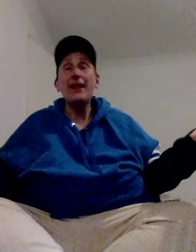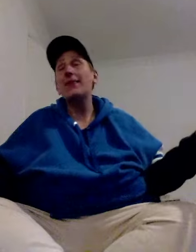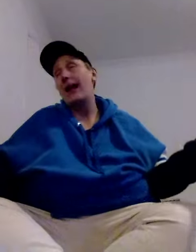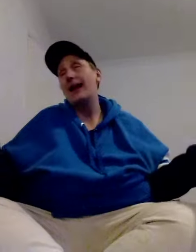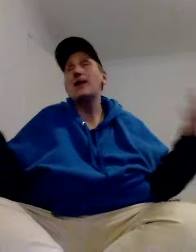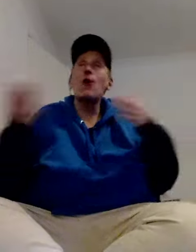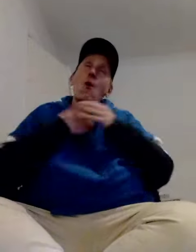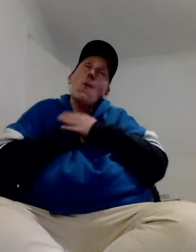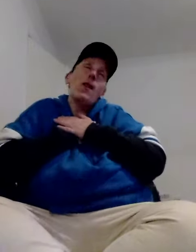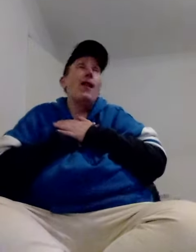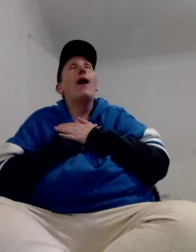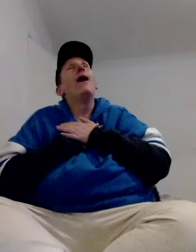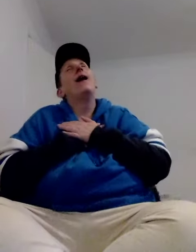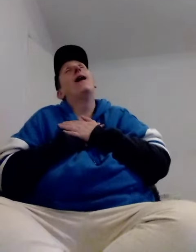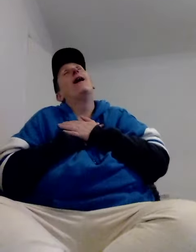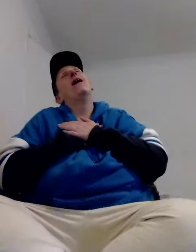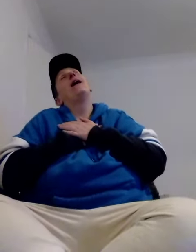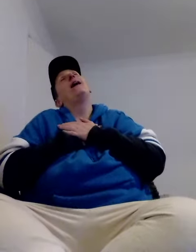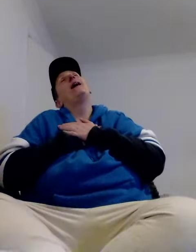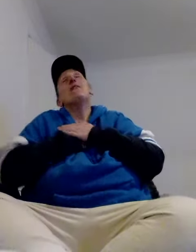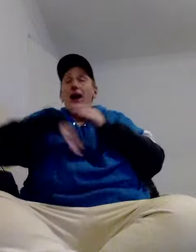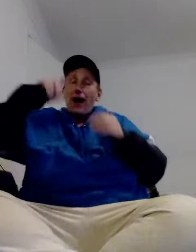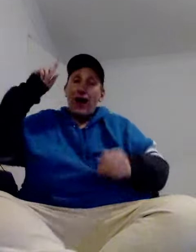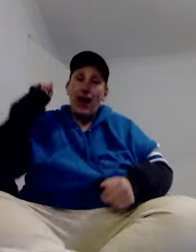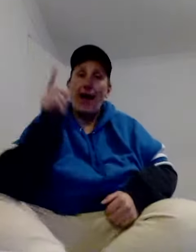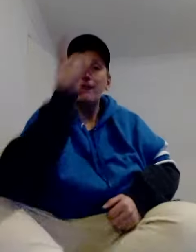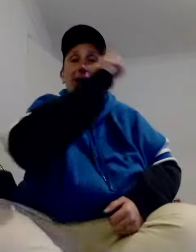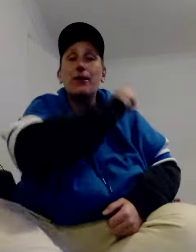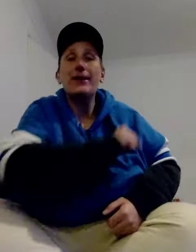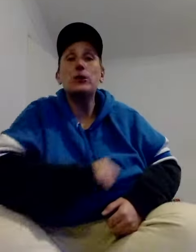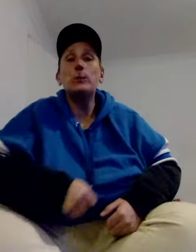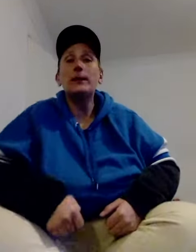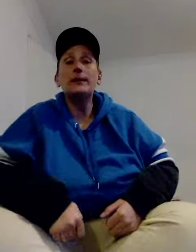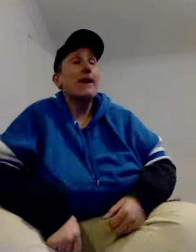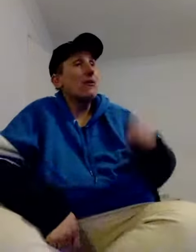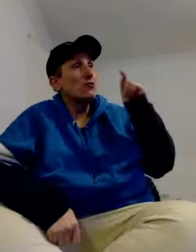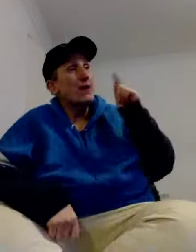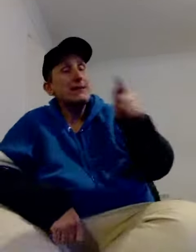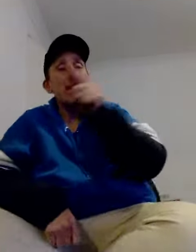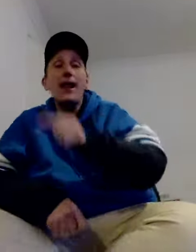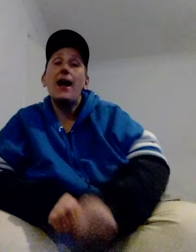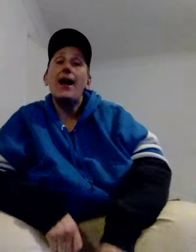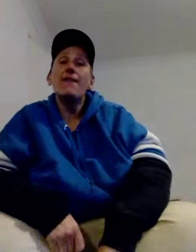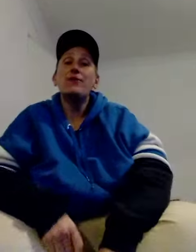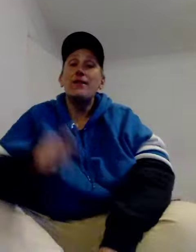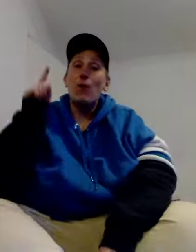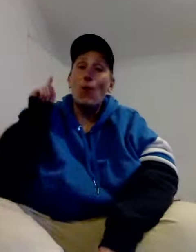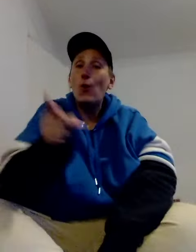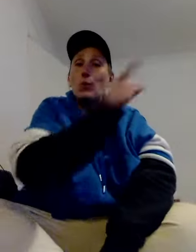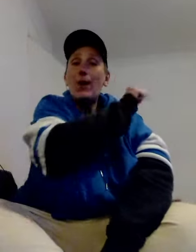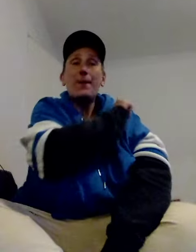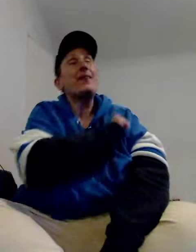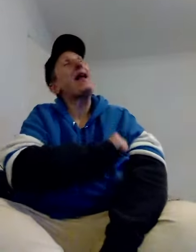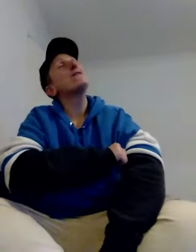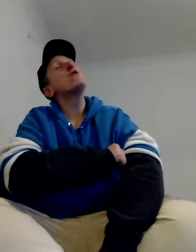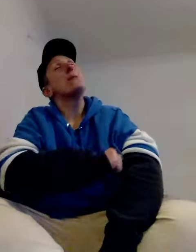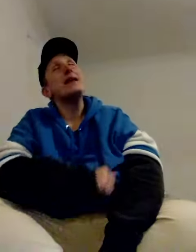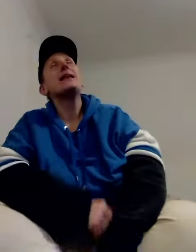in that, in what I'm alive? I have to get the interest for the rest of my life. All the way to be there for me.